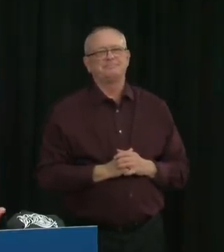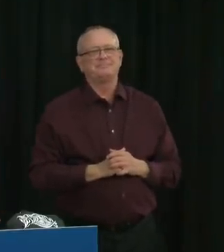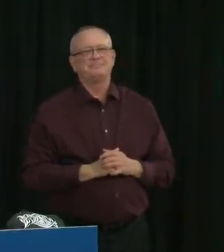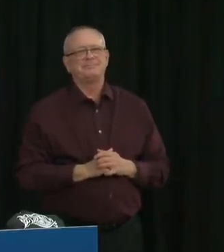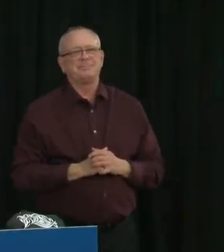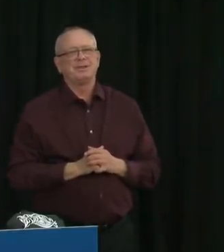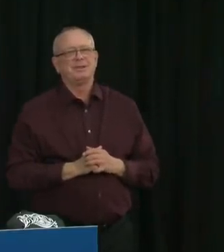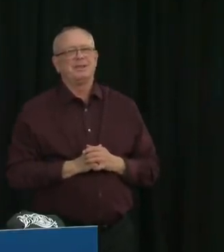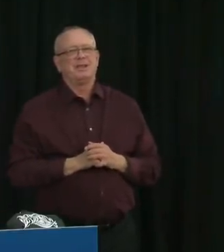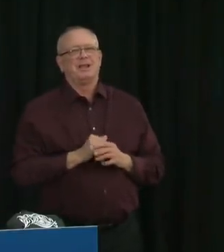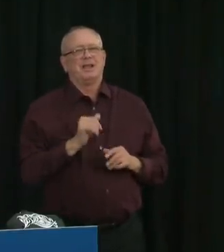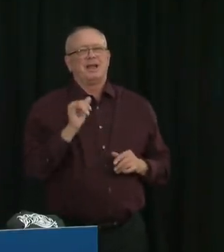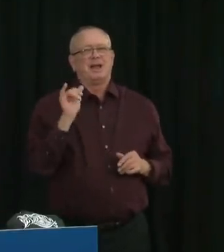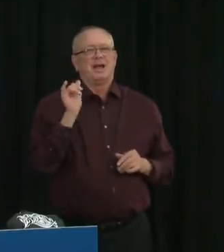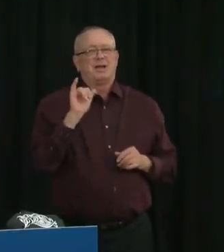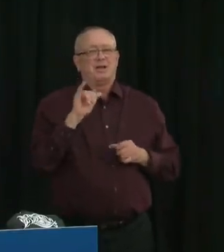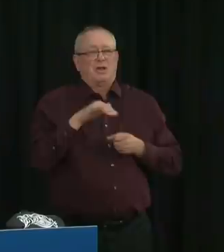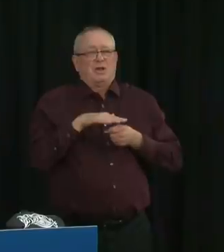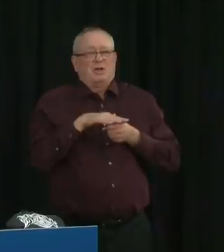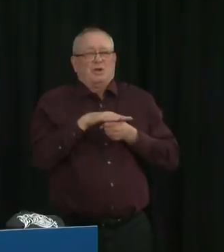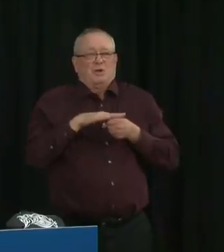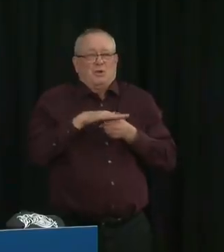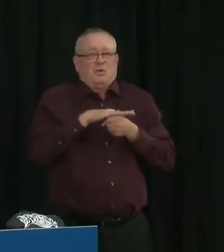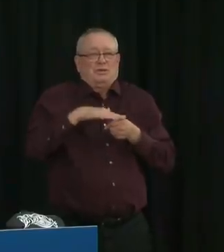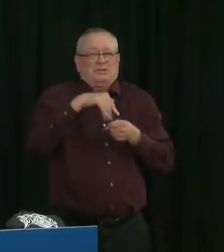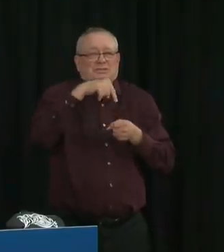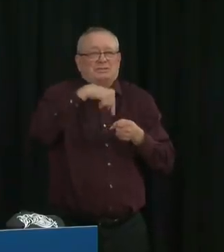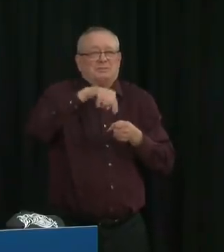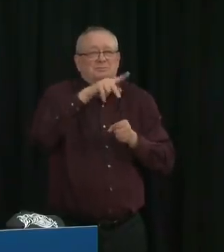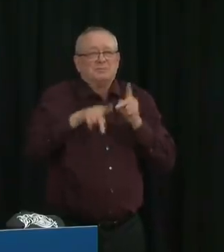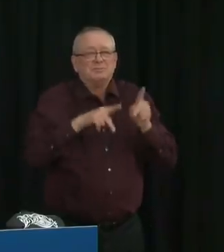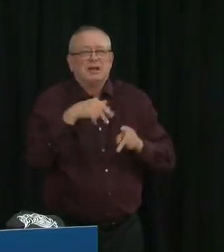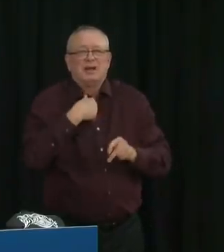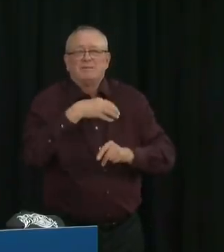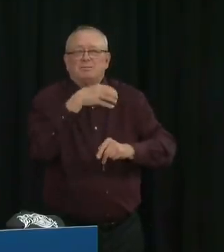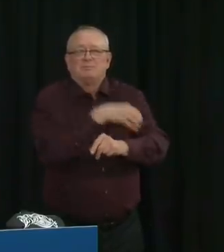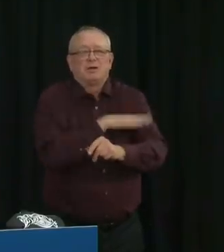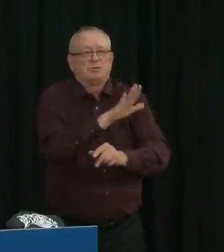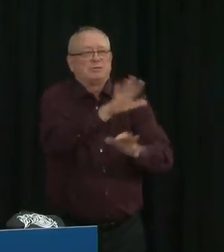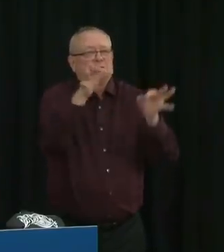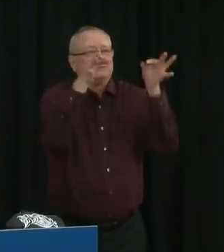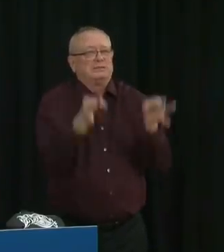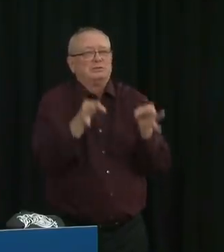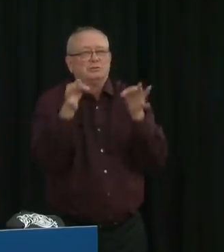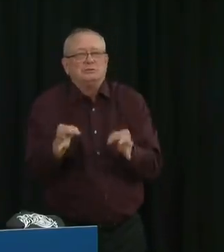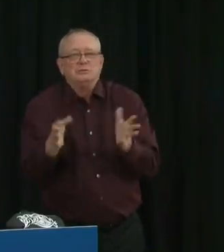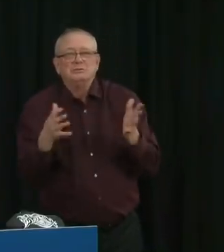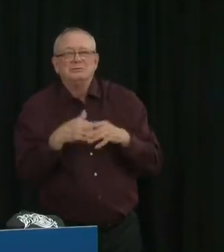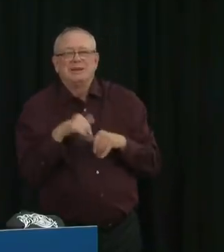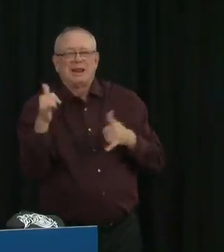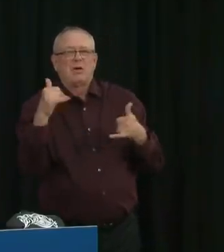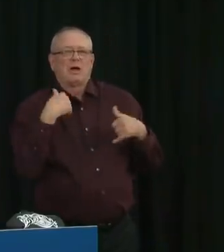epidemiology and local partners before we make any decisions. Operator, could you put through the next caller, please?